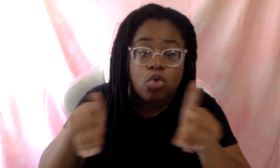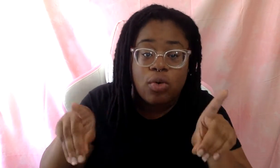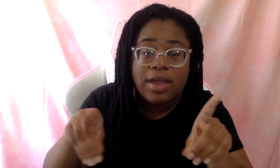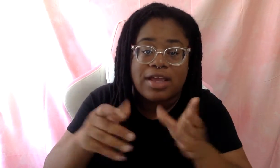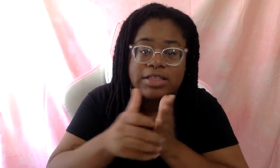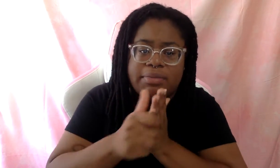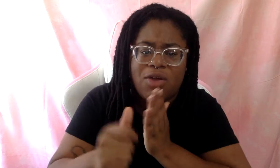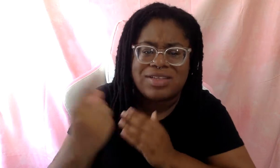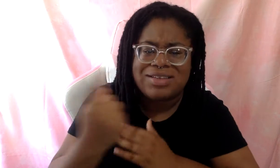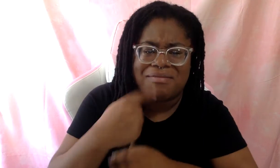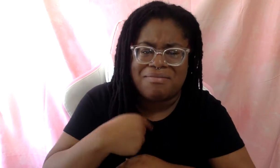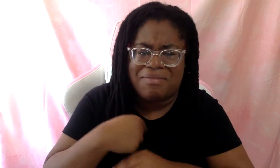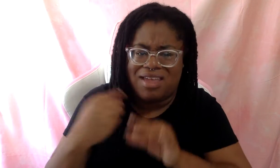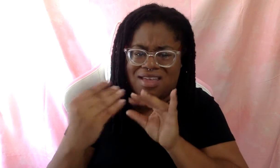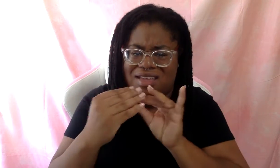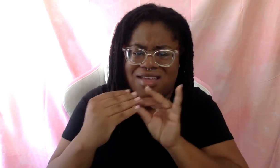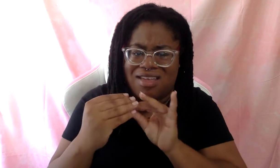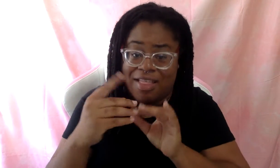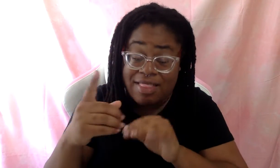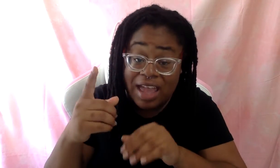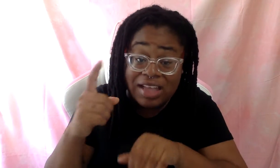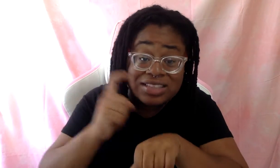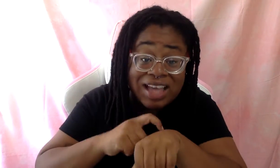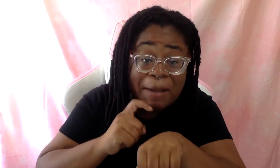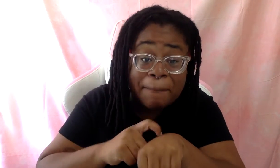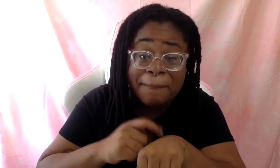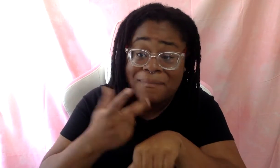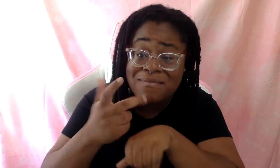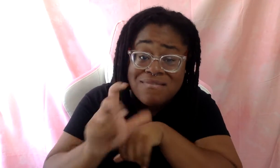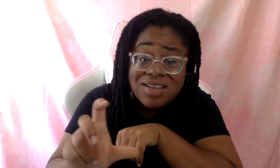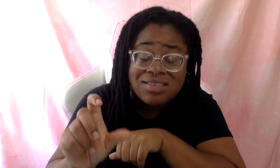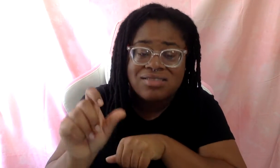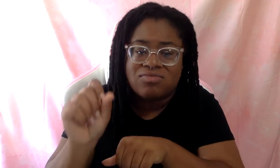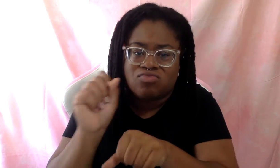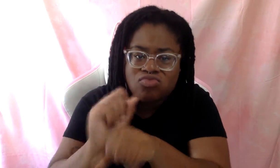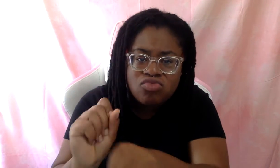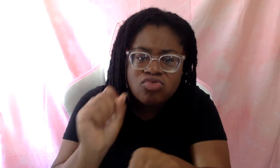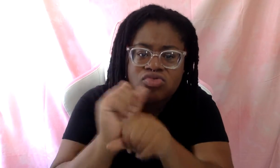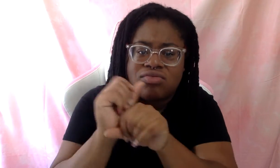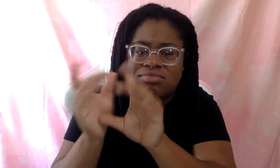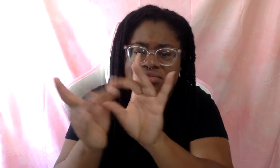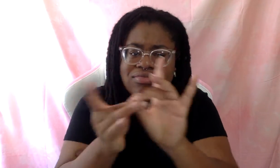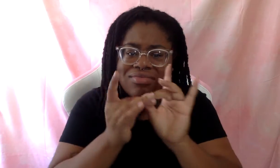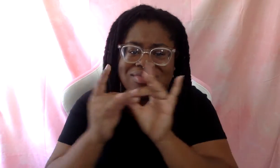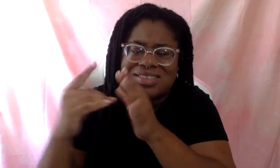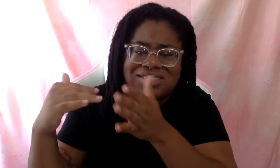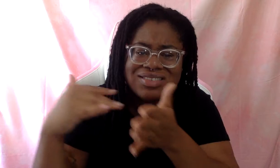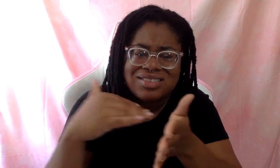something that they spent time and effort and relationships and physical health to,